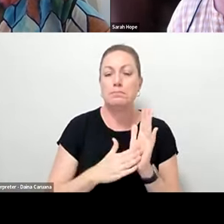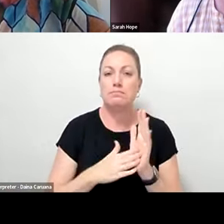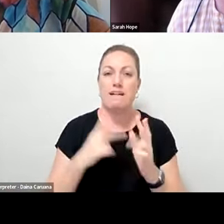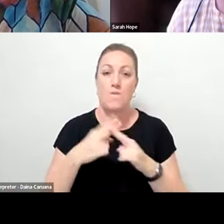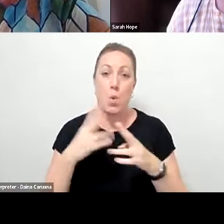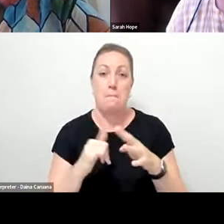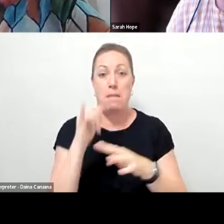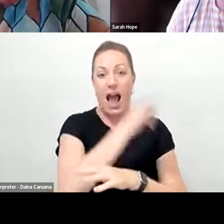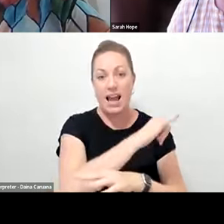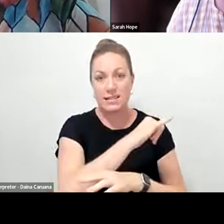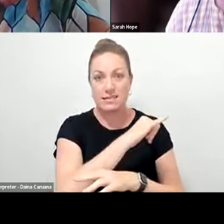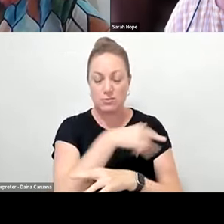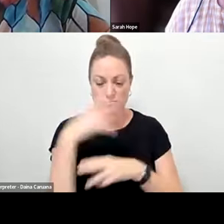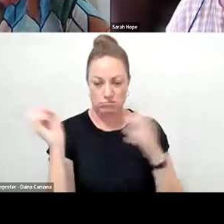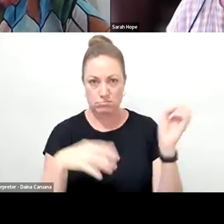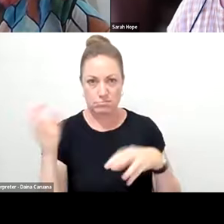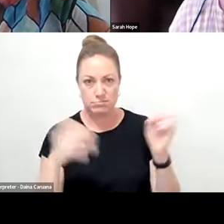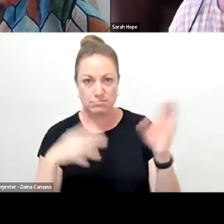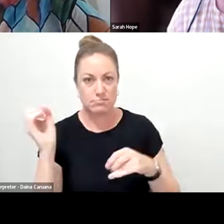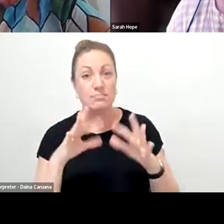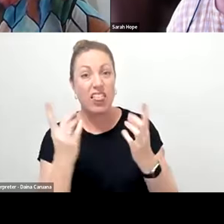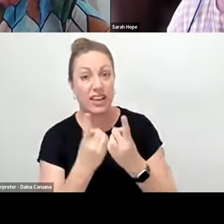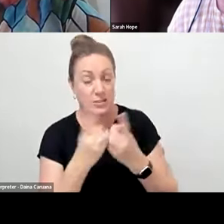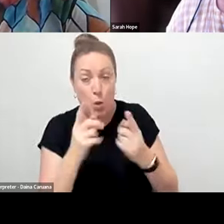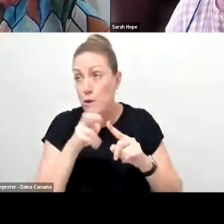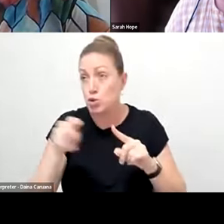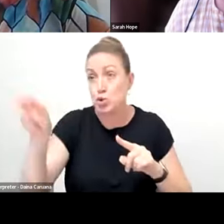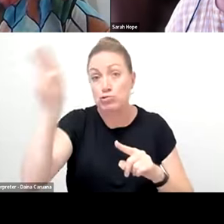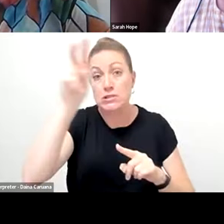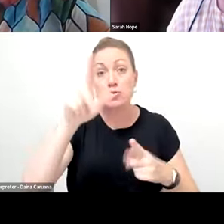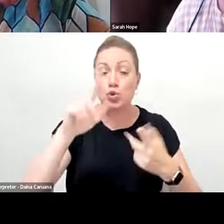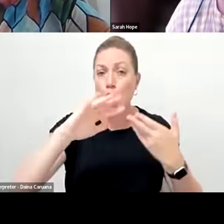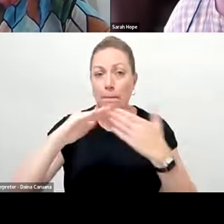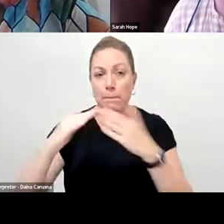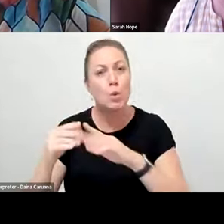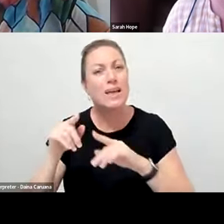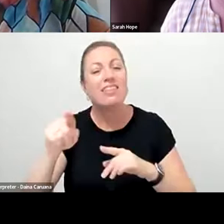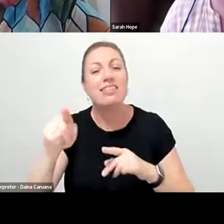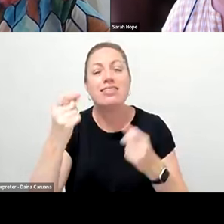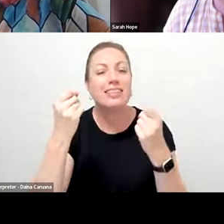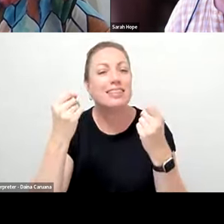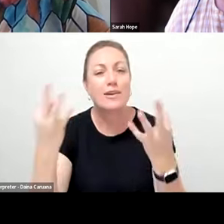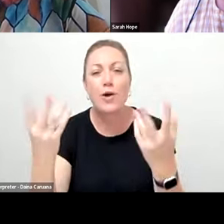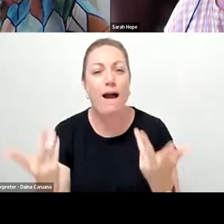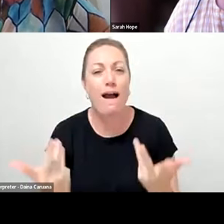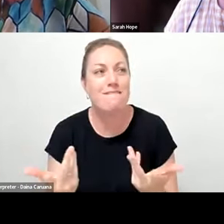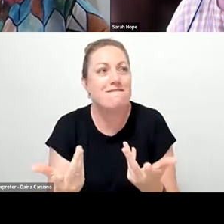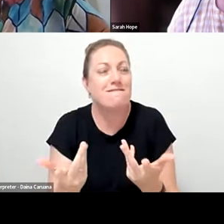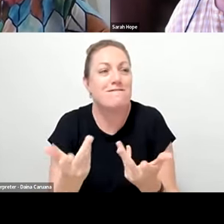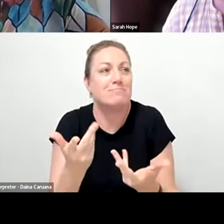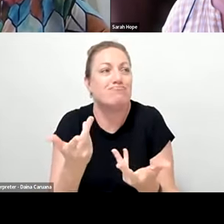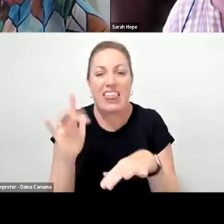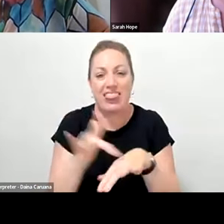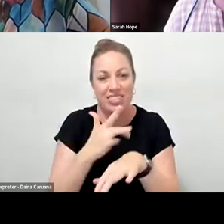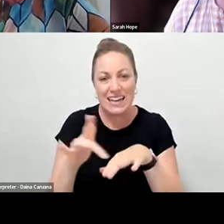So we were touring to communities that don't necessarily access a traditional theatre. And in order to